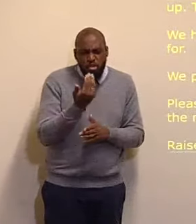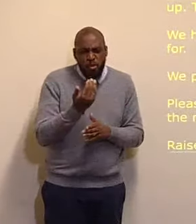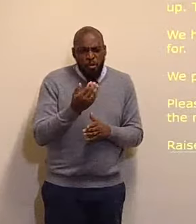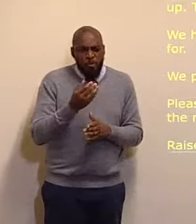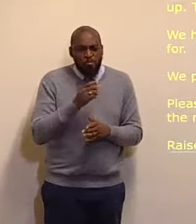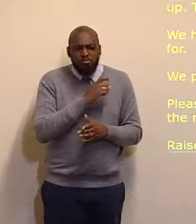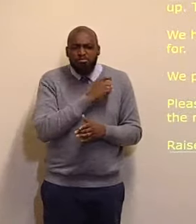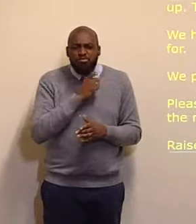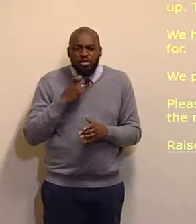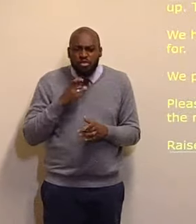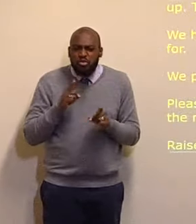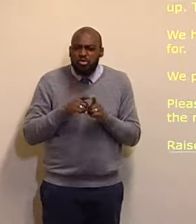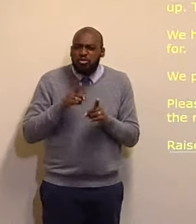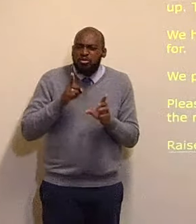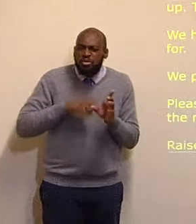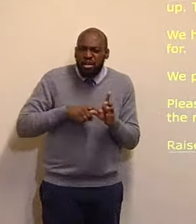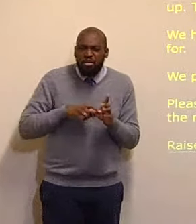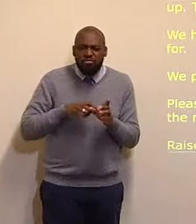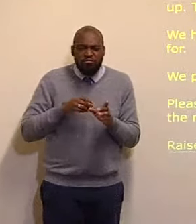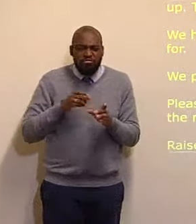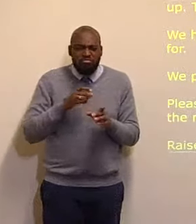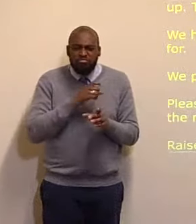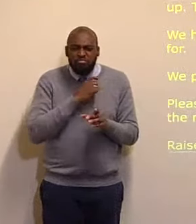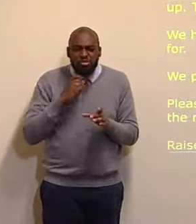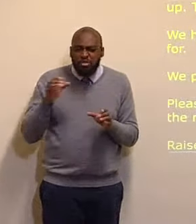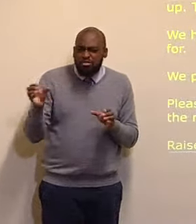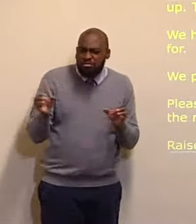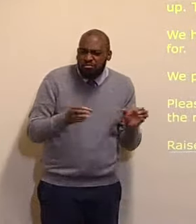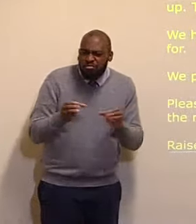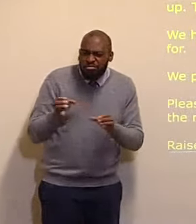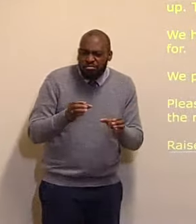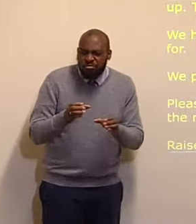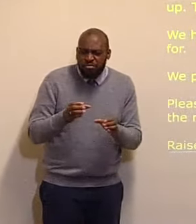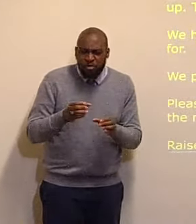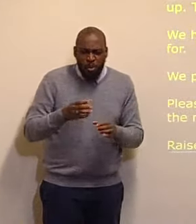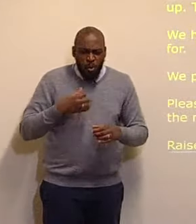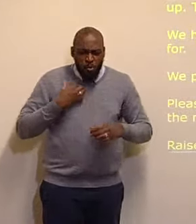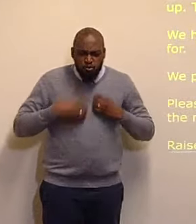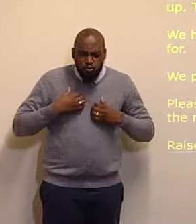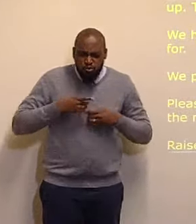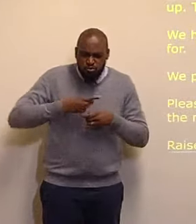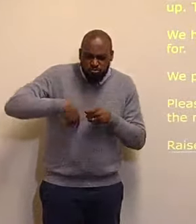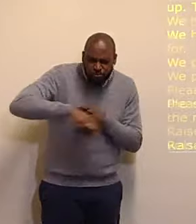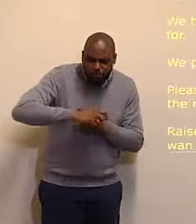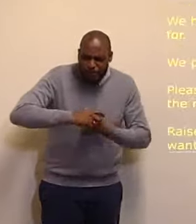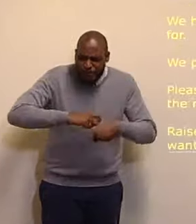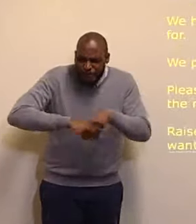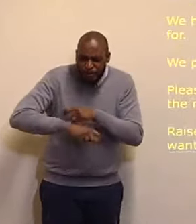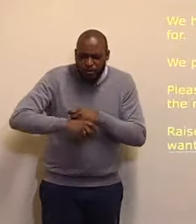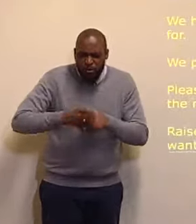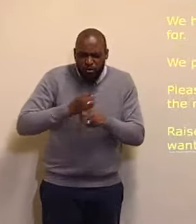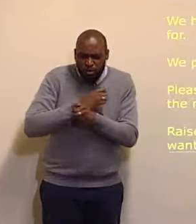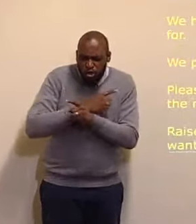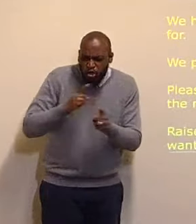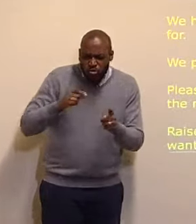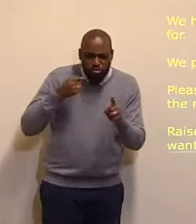zealous, who wants to live, a godly life, to honor thee, but who are not, ashamed of the gospel, O Lord, we pray,